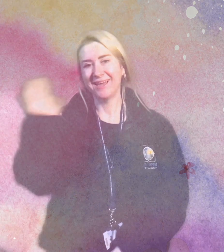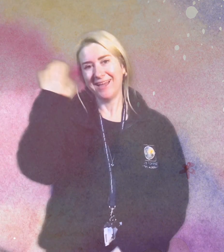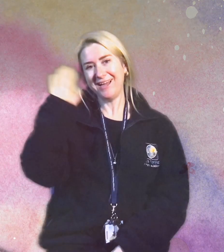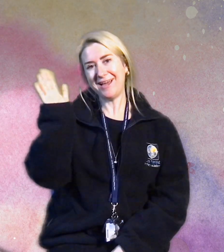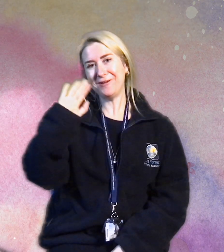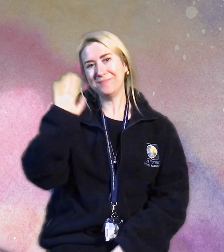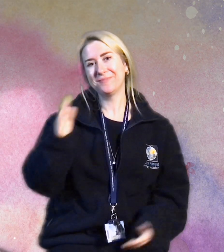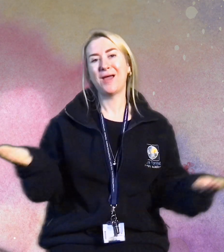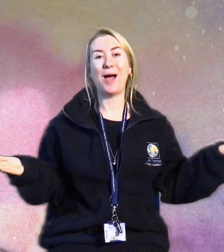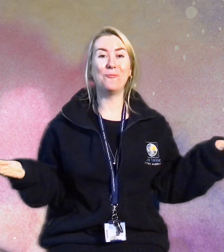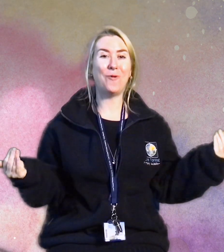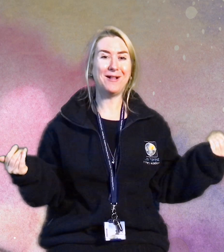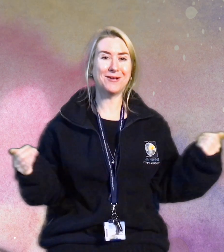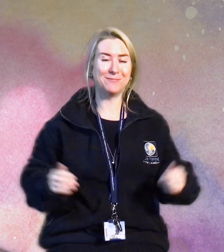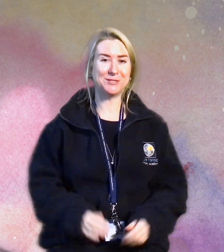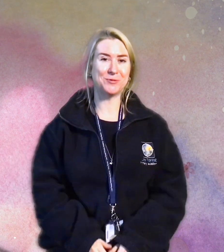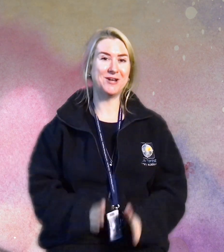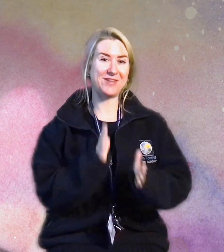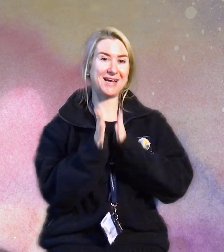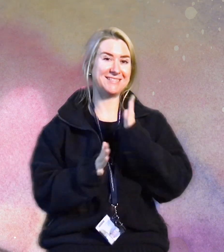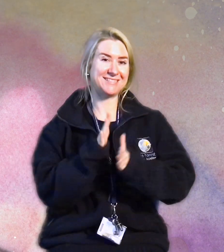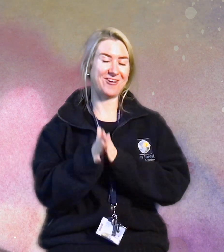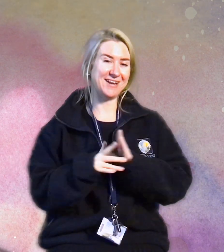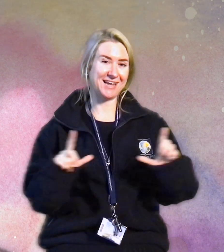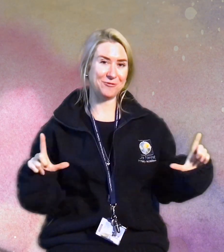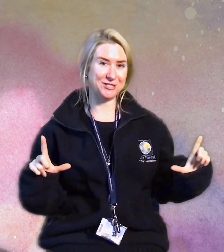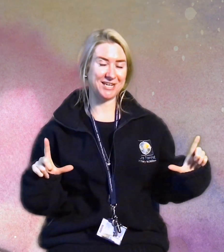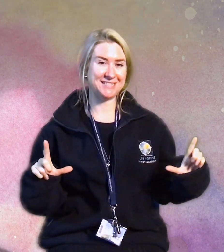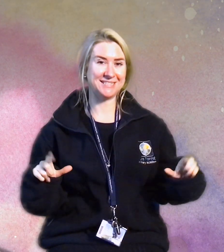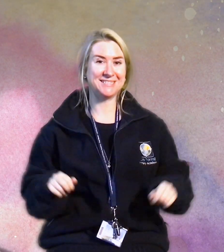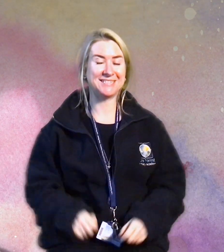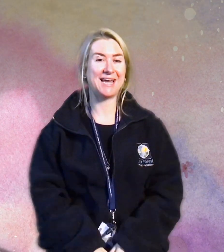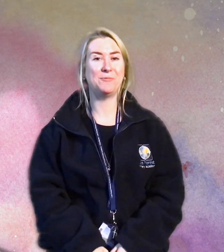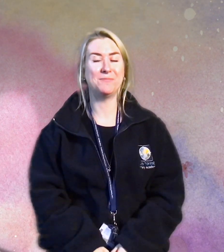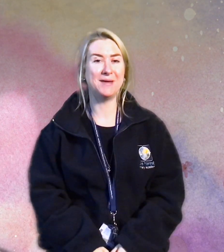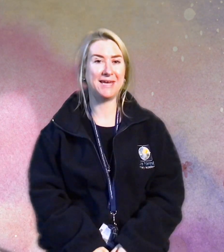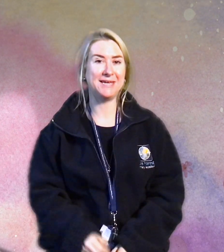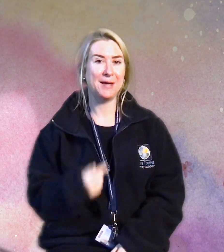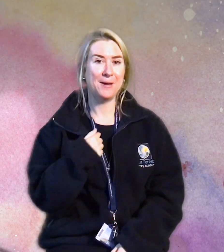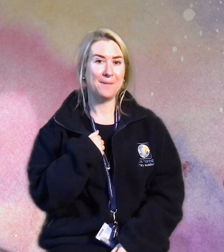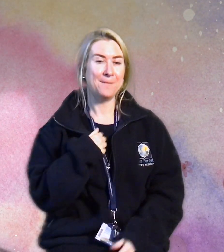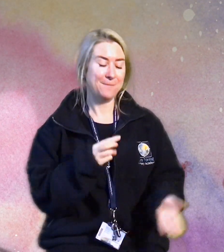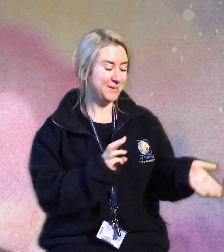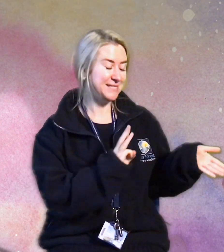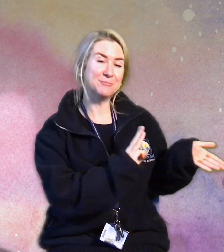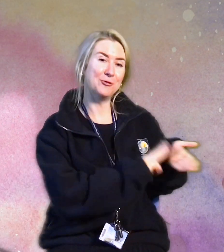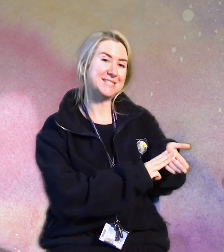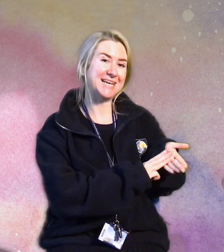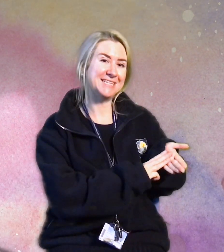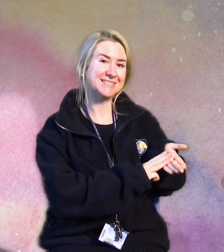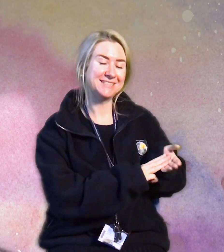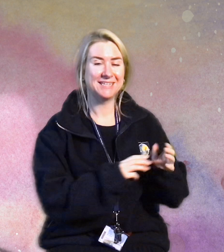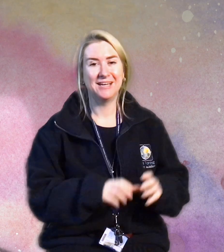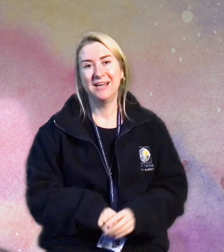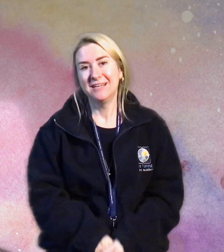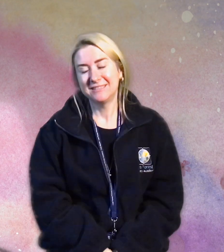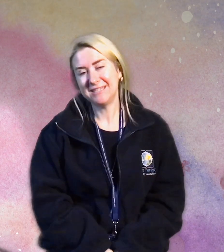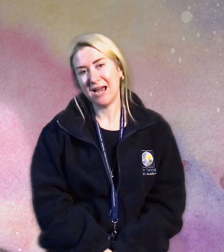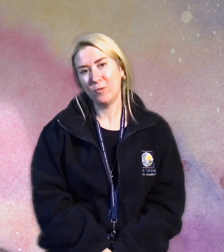Hello and welcome to another sign language lesson. Today with me, Mrs Morsley. Today we're